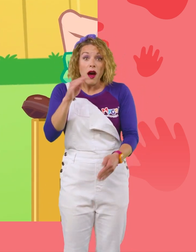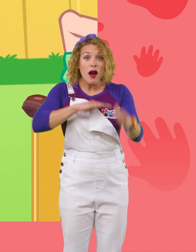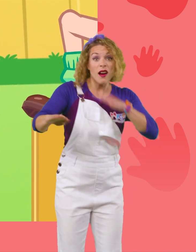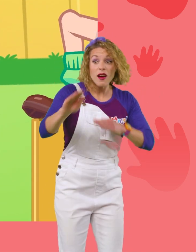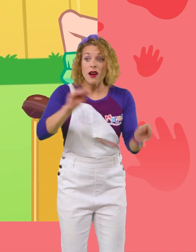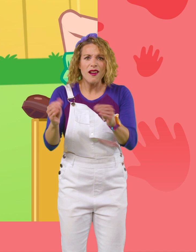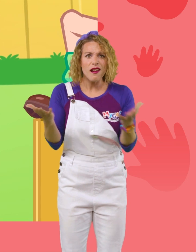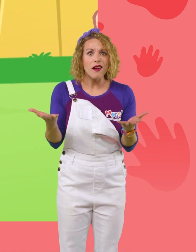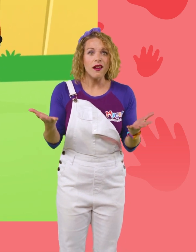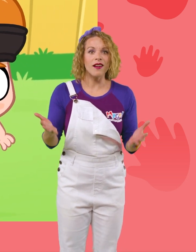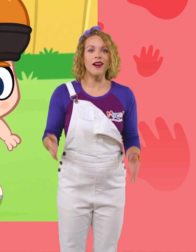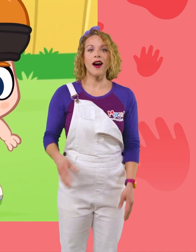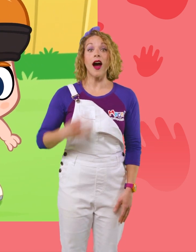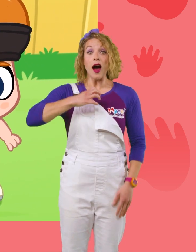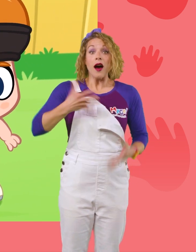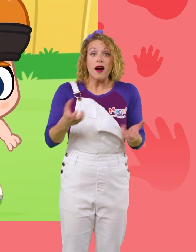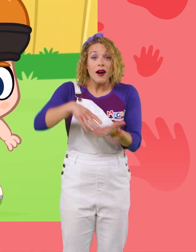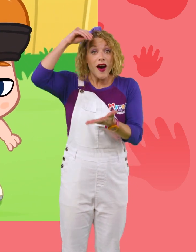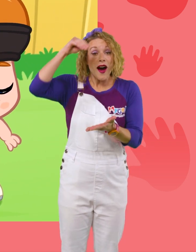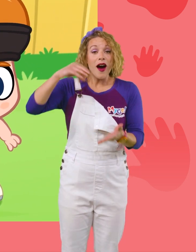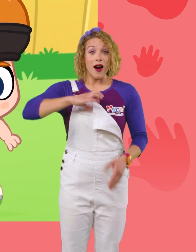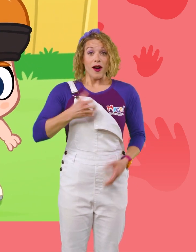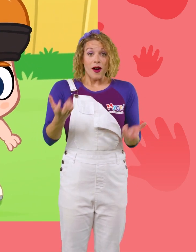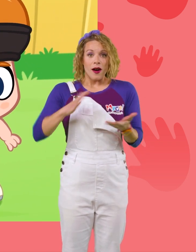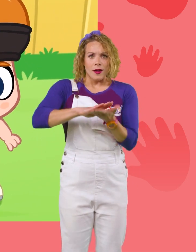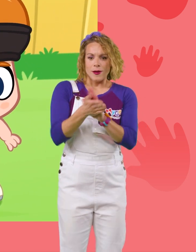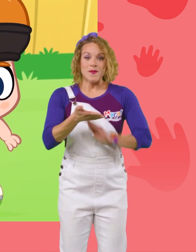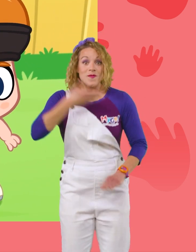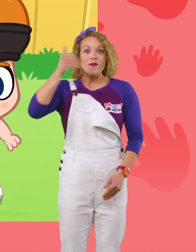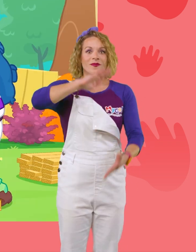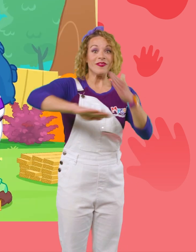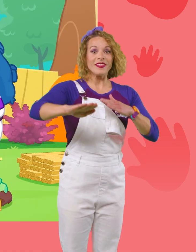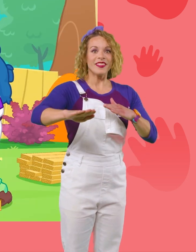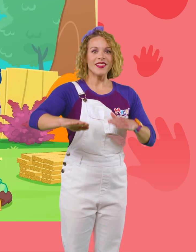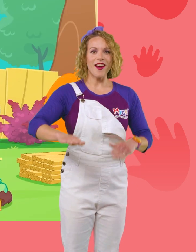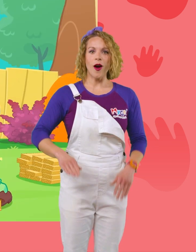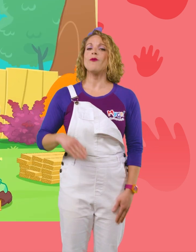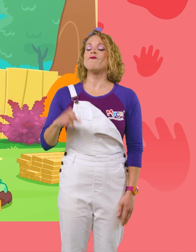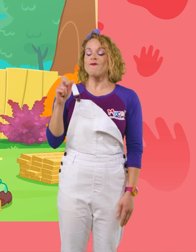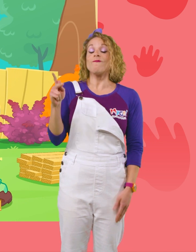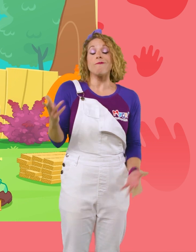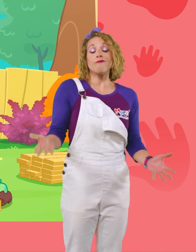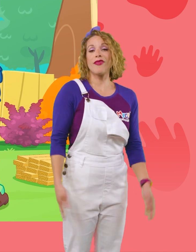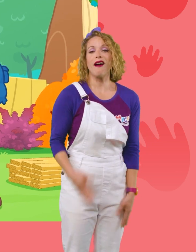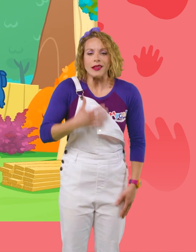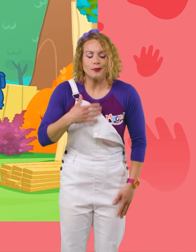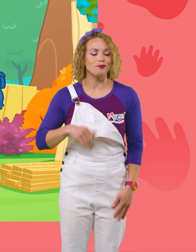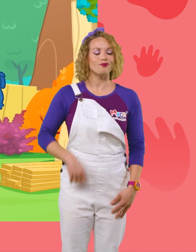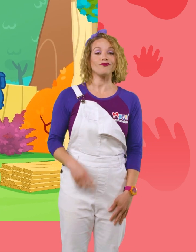ninja move? Morple wanna learn! Morple wanna be best ninja! Okay then. Ahem. Uh,